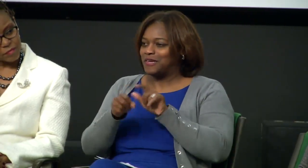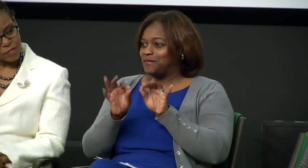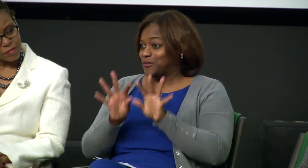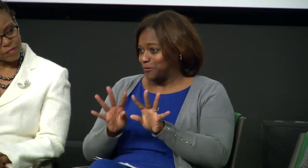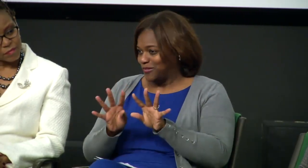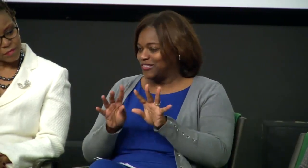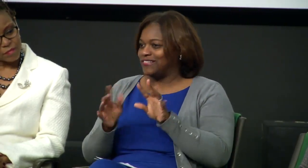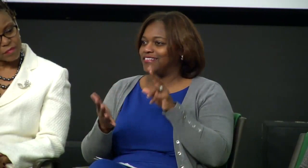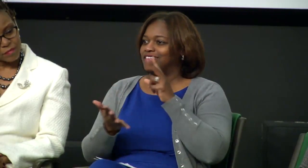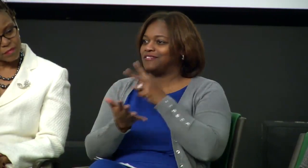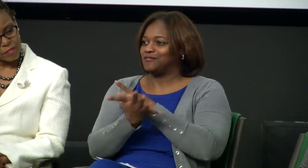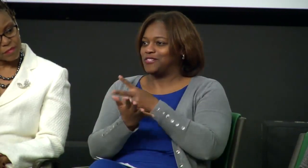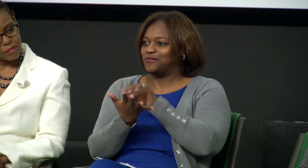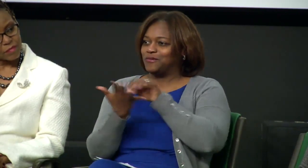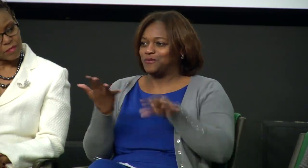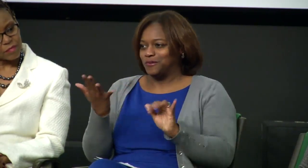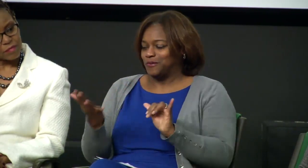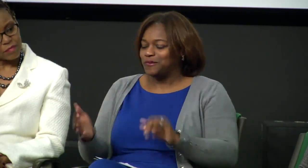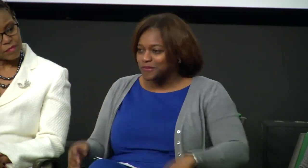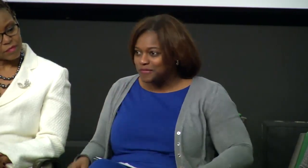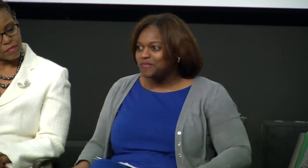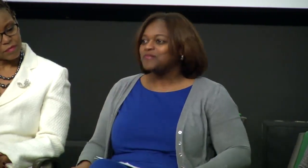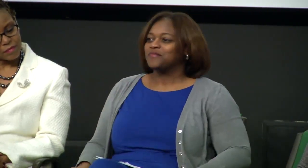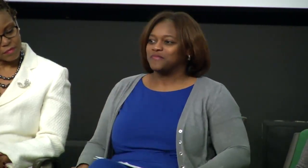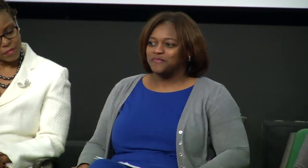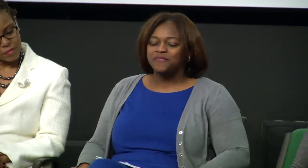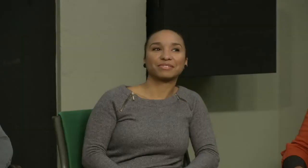and I'm a full-time interpreter and a graduate student, as well.